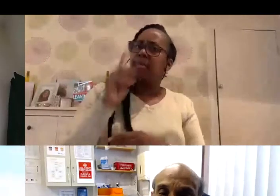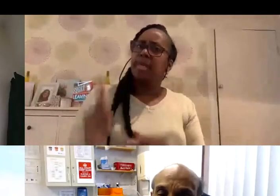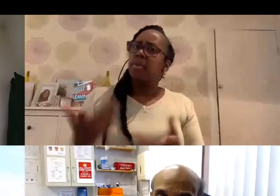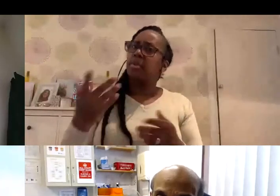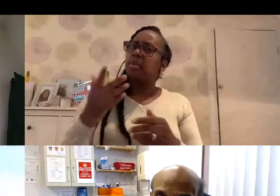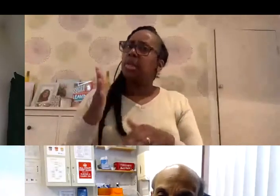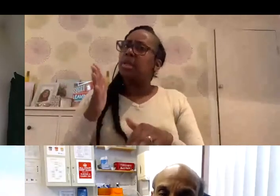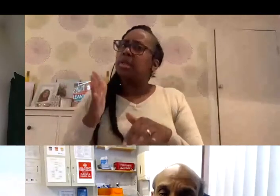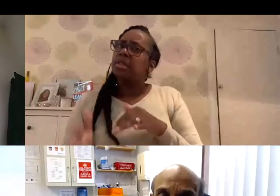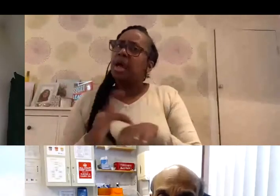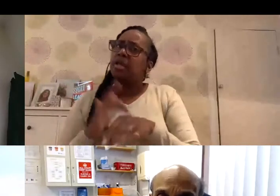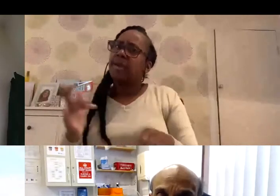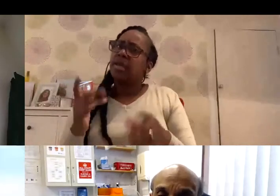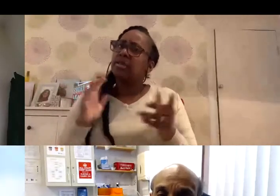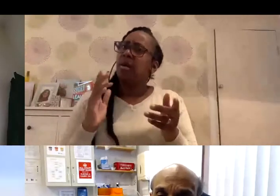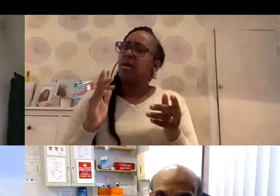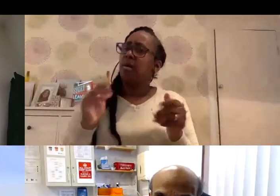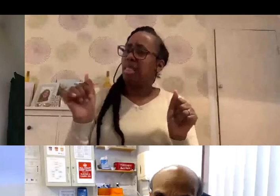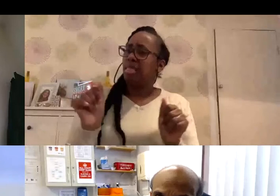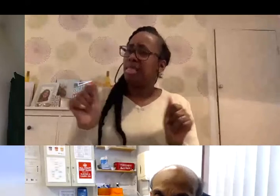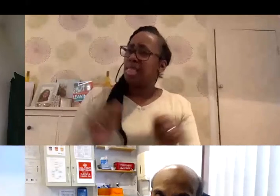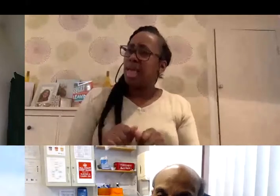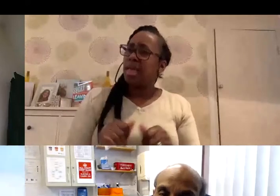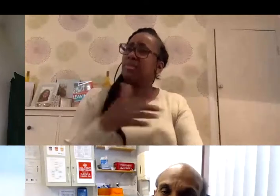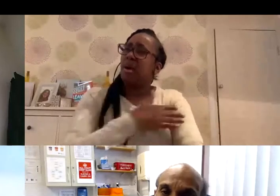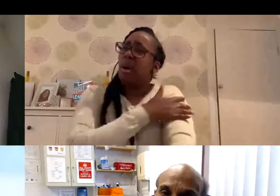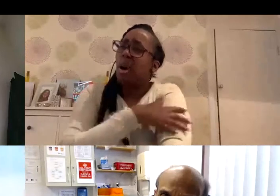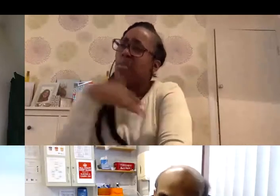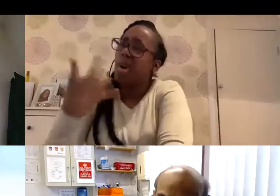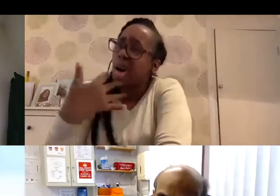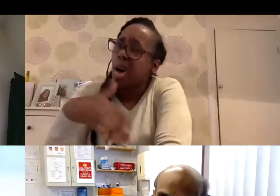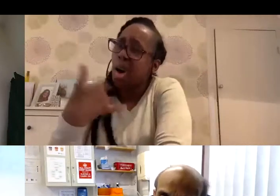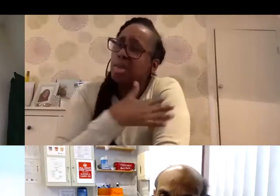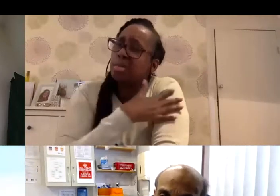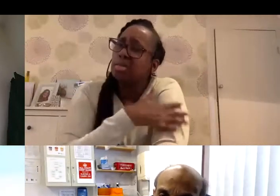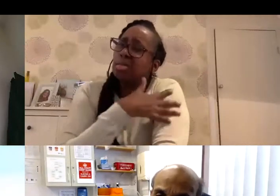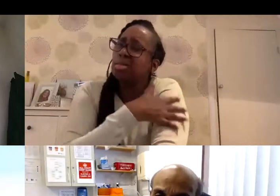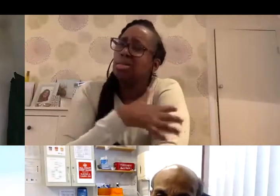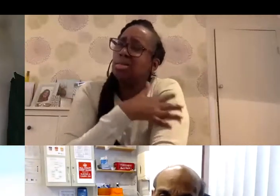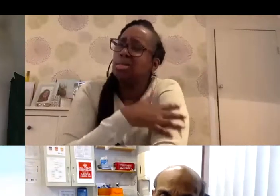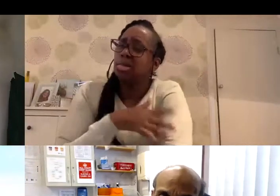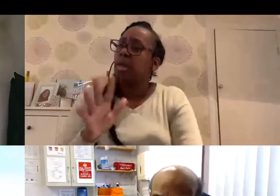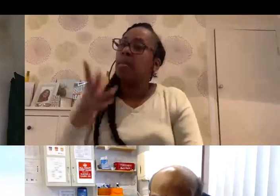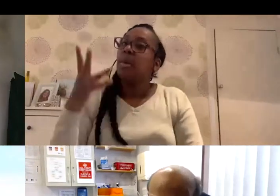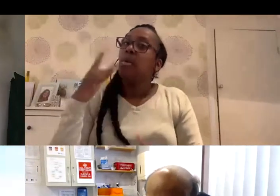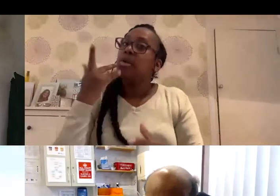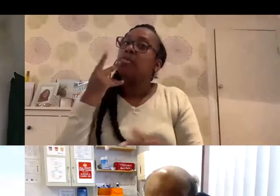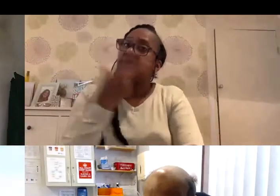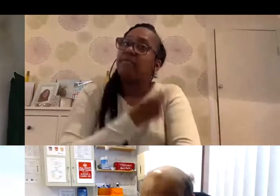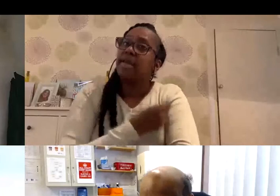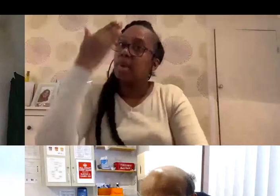side effects are mild, they are transient, a bit of soreness of your arm. Yeah, I mean, as I say to people, when you have the vaccine and you